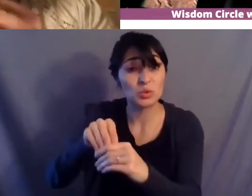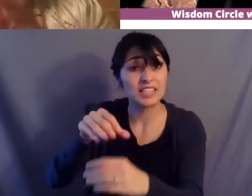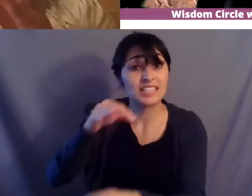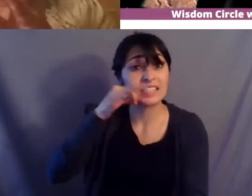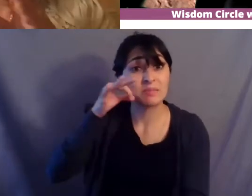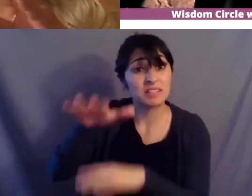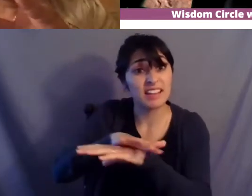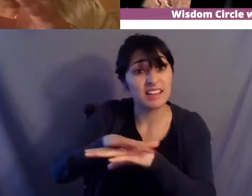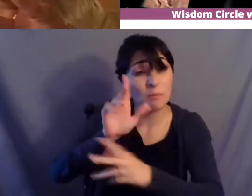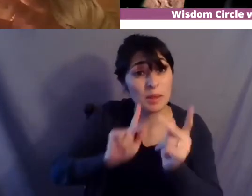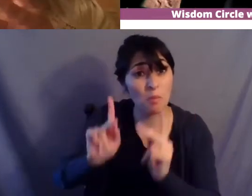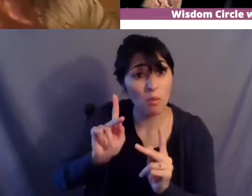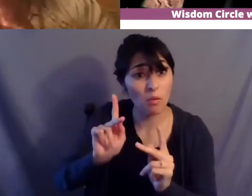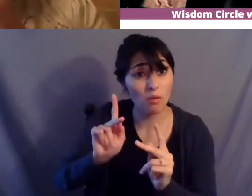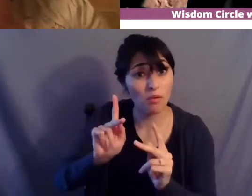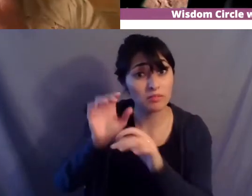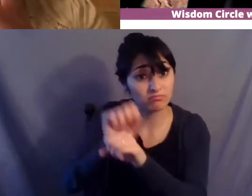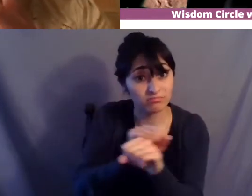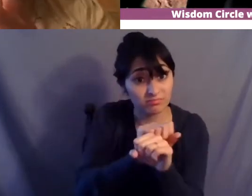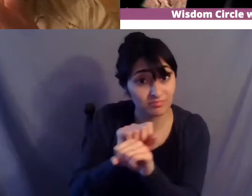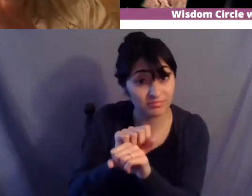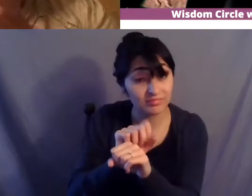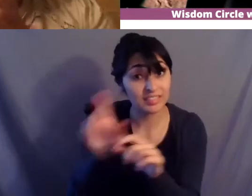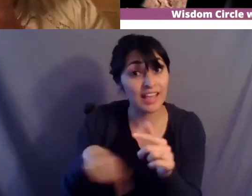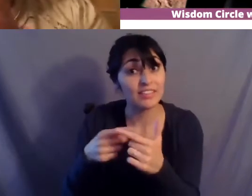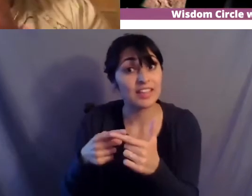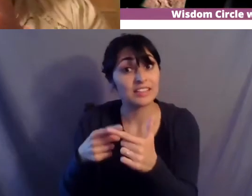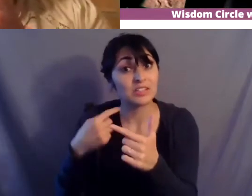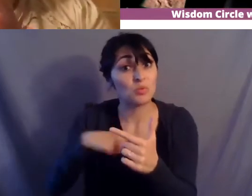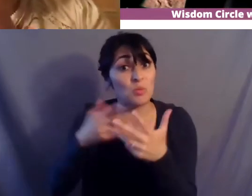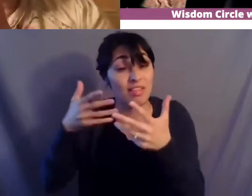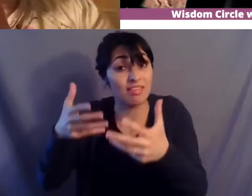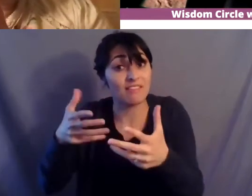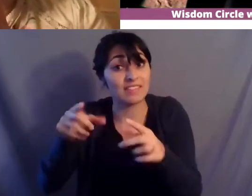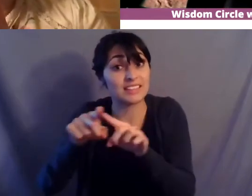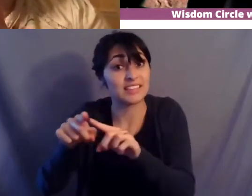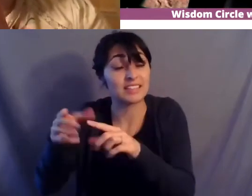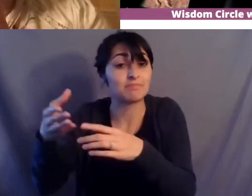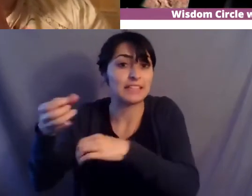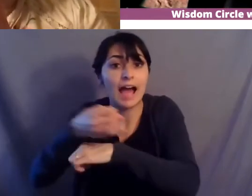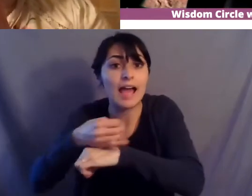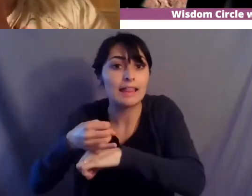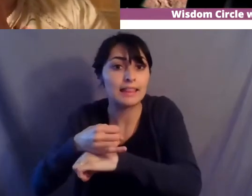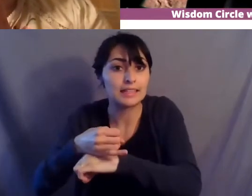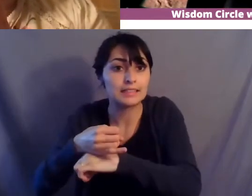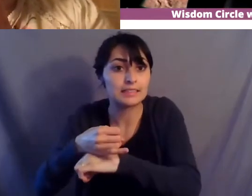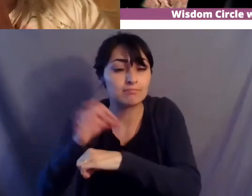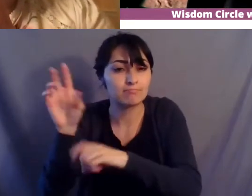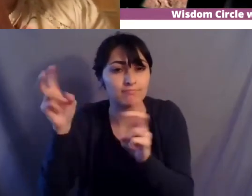people who were left as like an island an island island of people